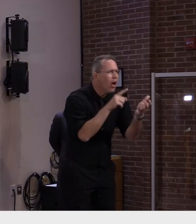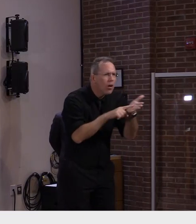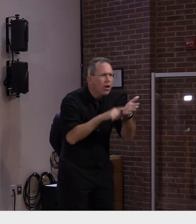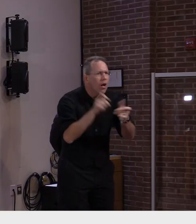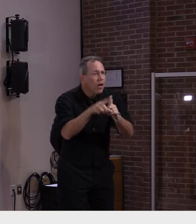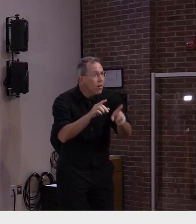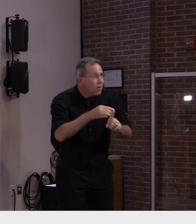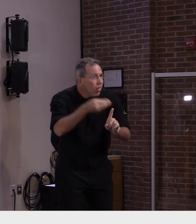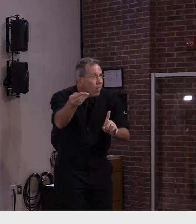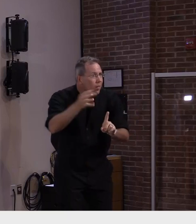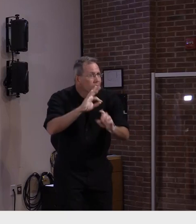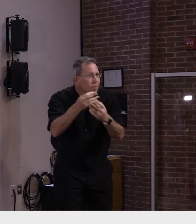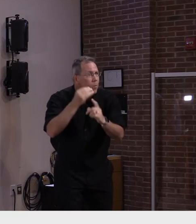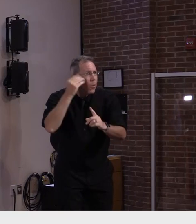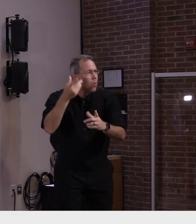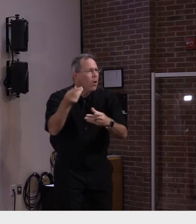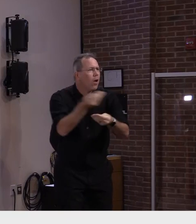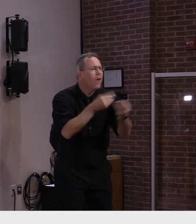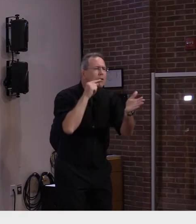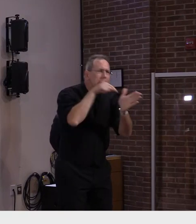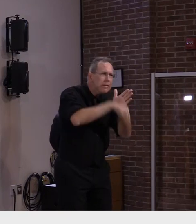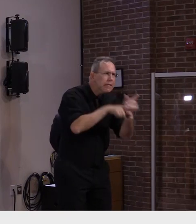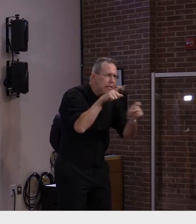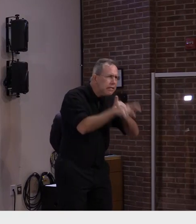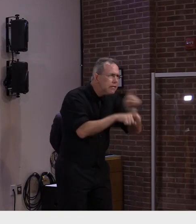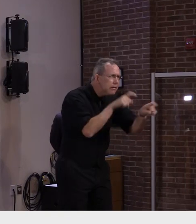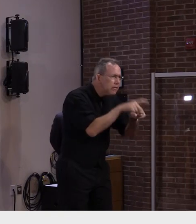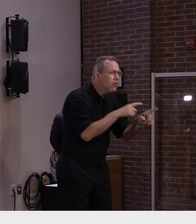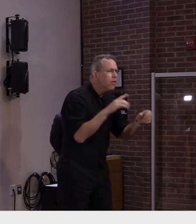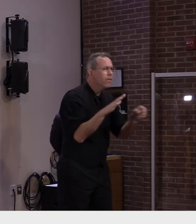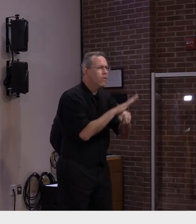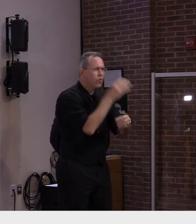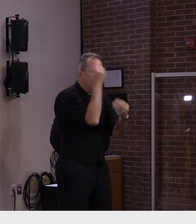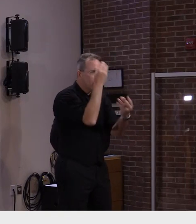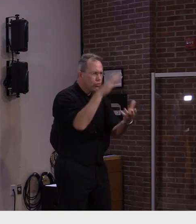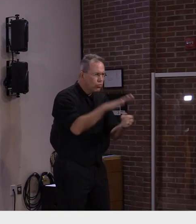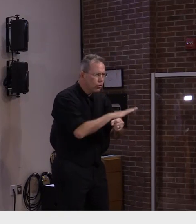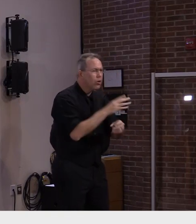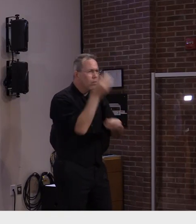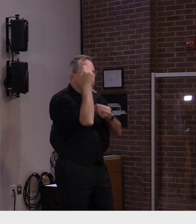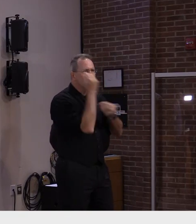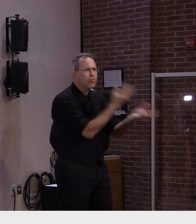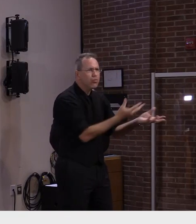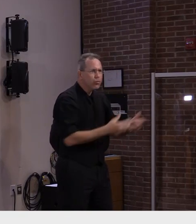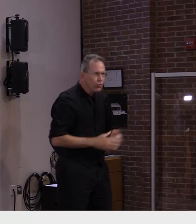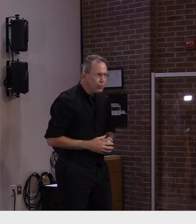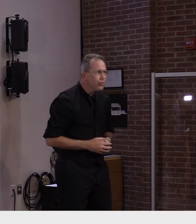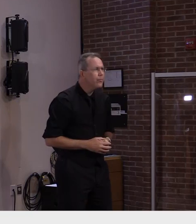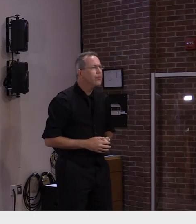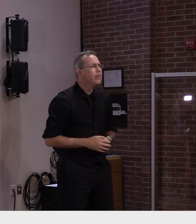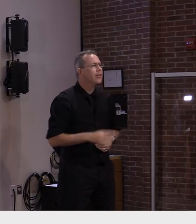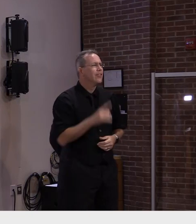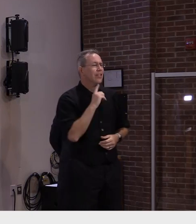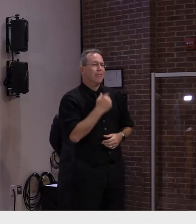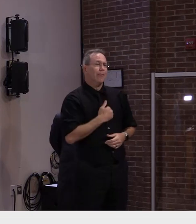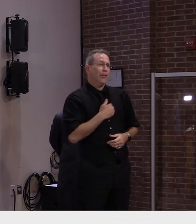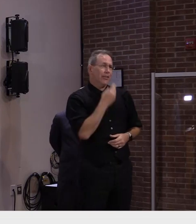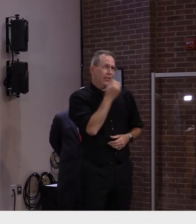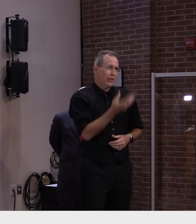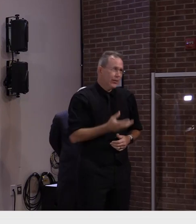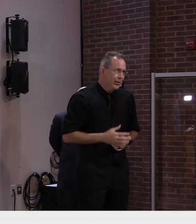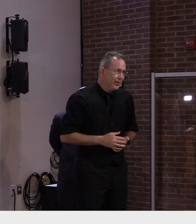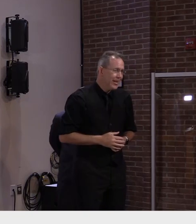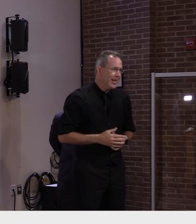that it's pretty, I hate to say uncommon, but I think it's true. It's uncommon to often find